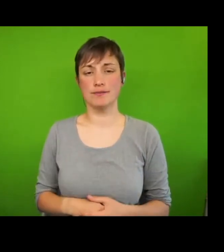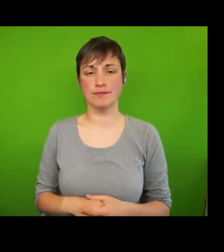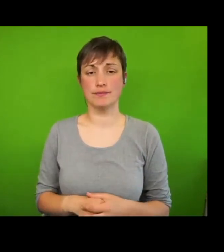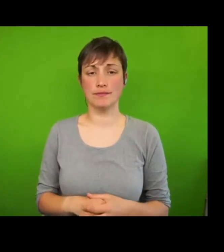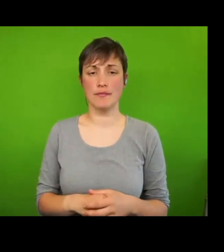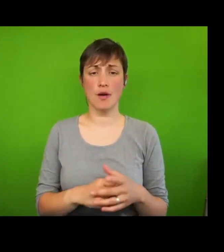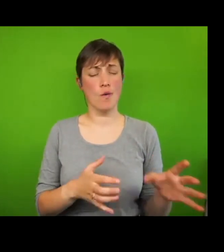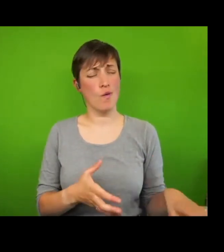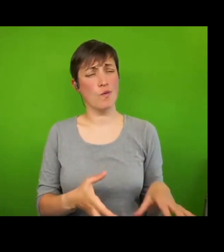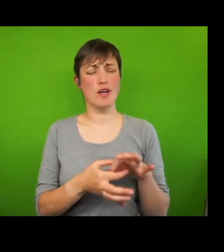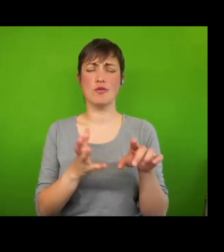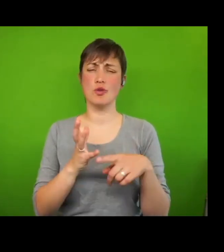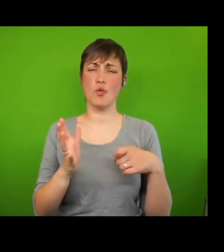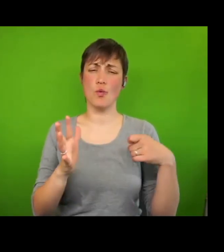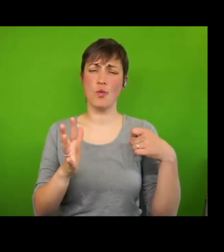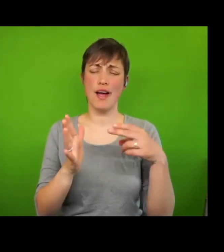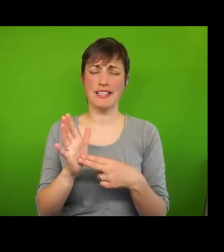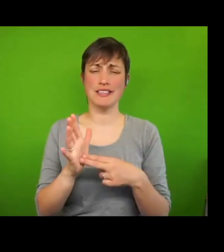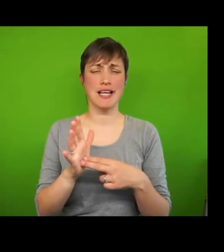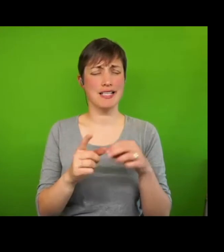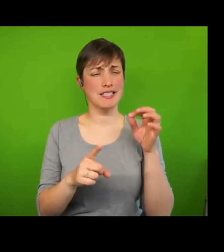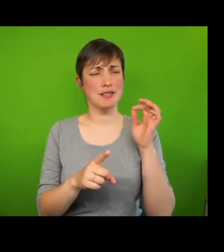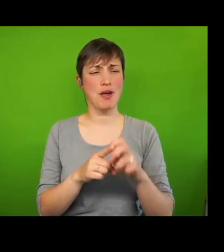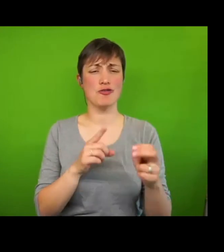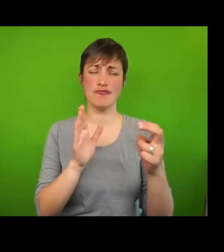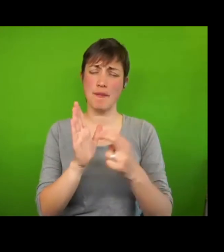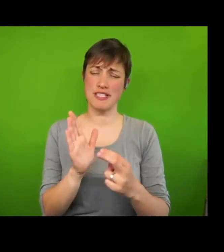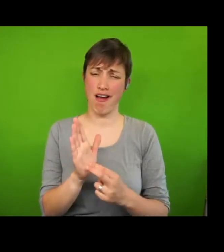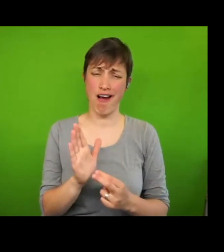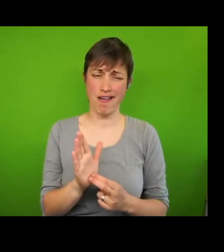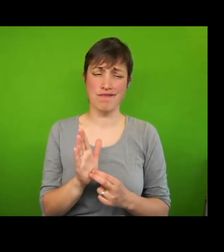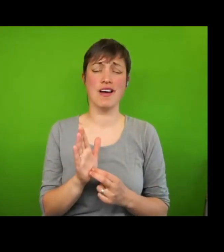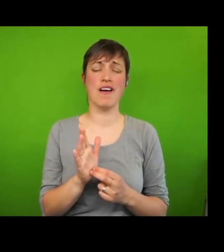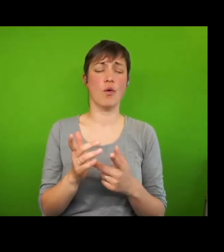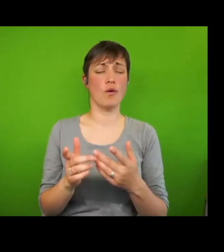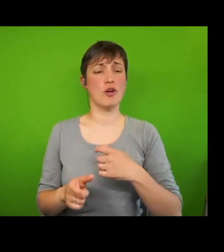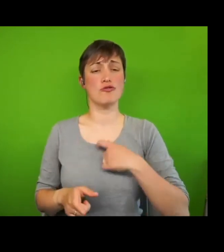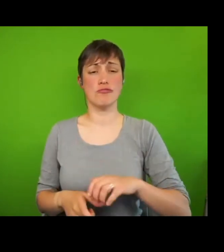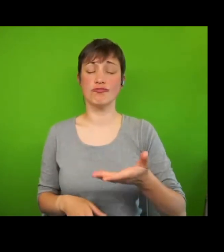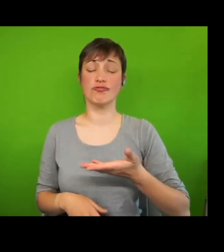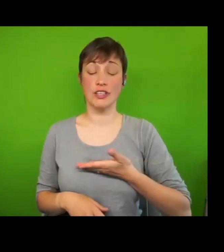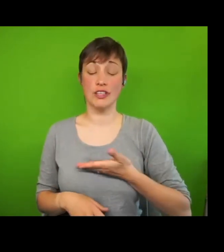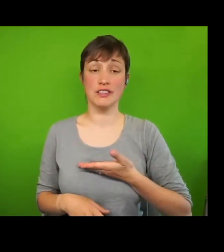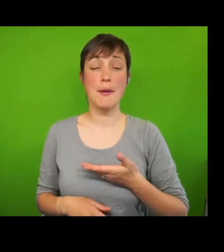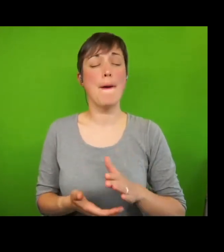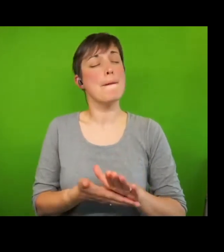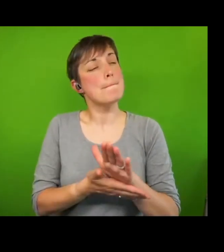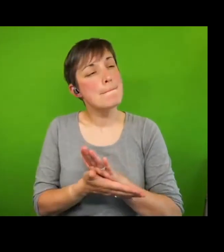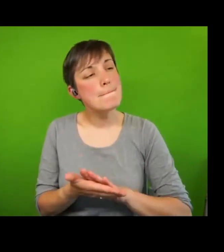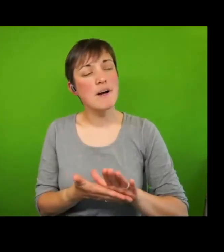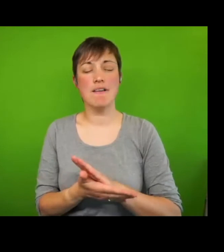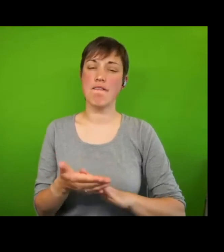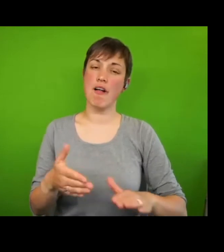Rapporteur on Extreme Poverty and Human Rights, meaningful and effective and genuinely empowering